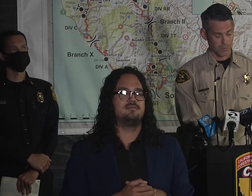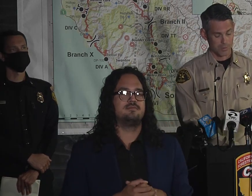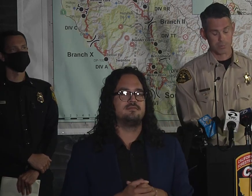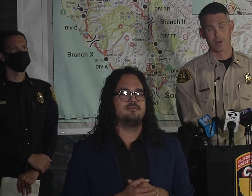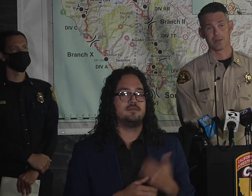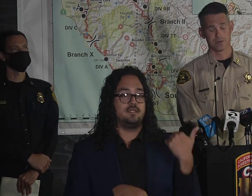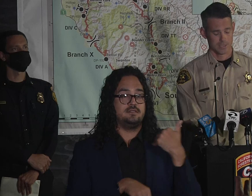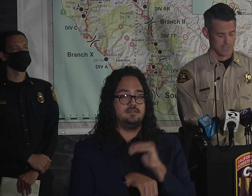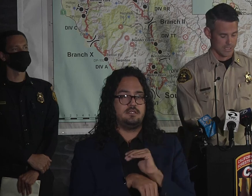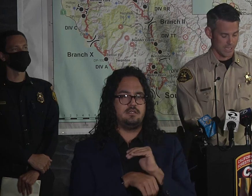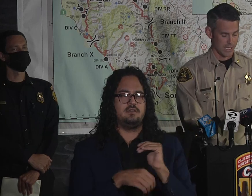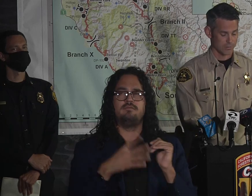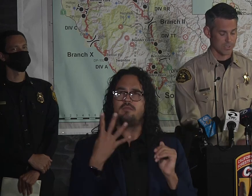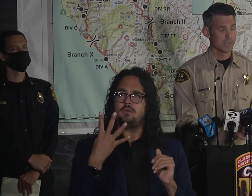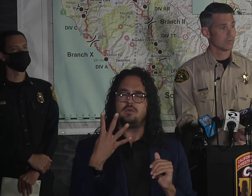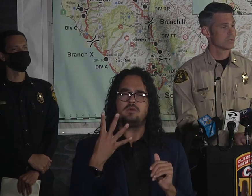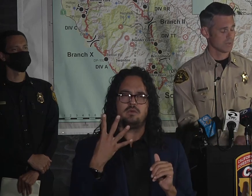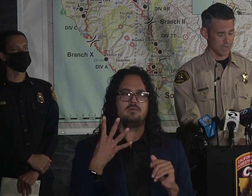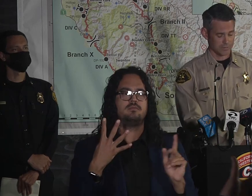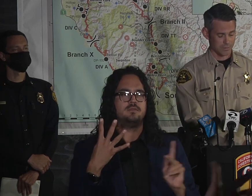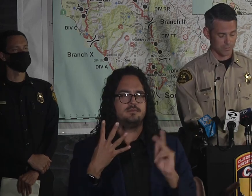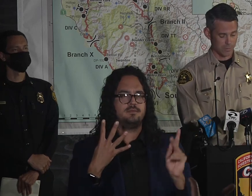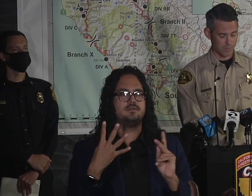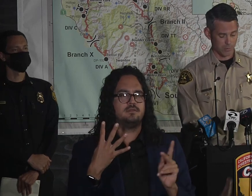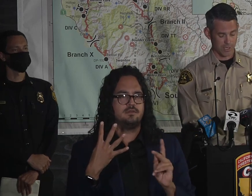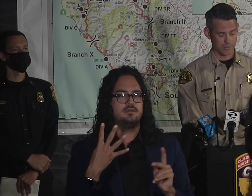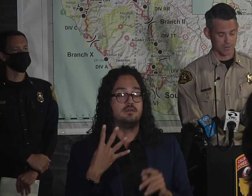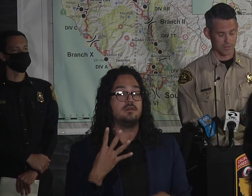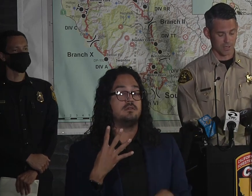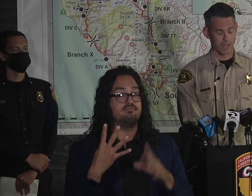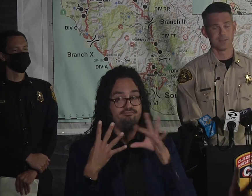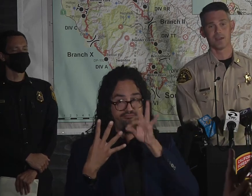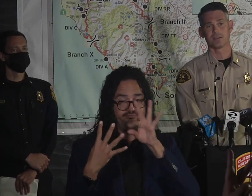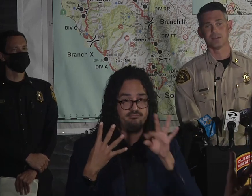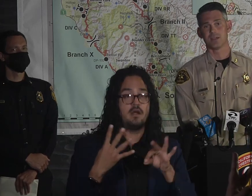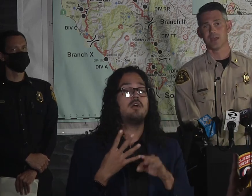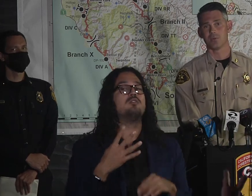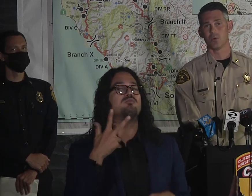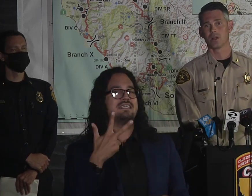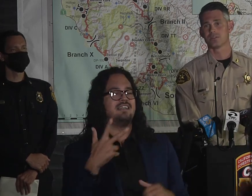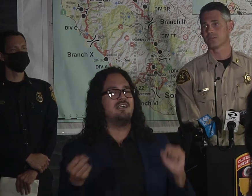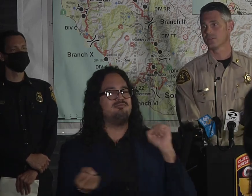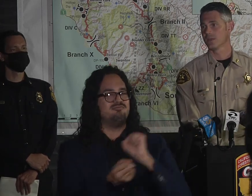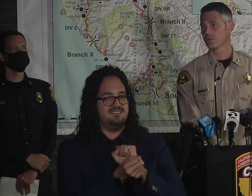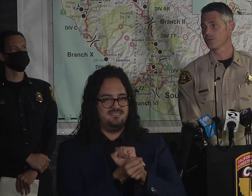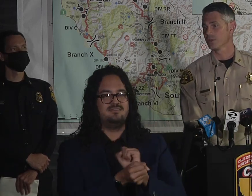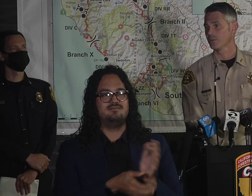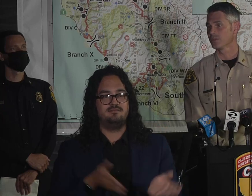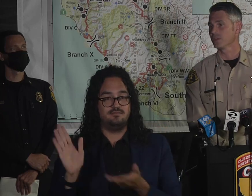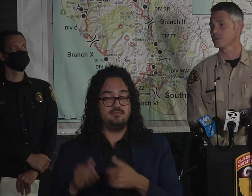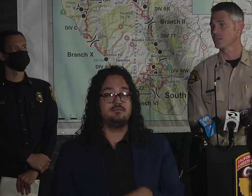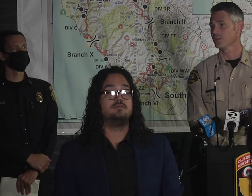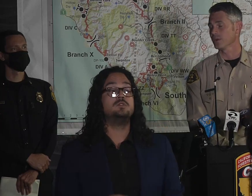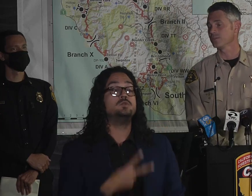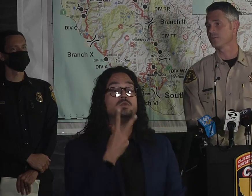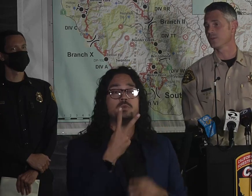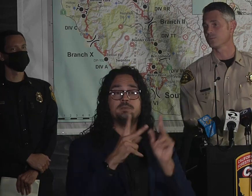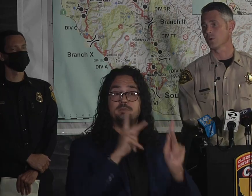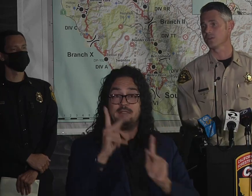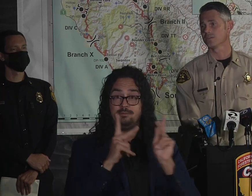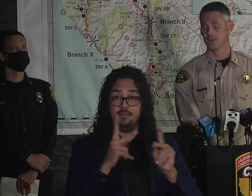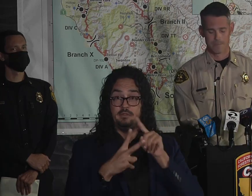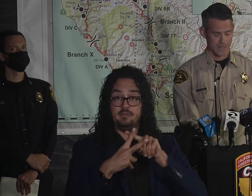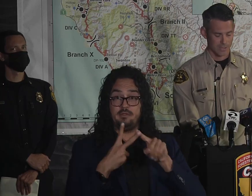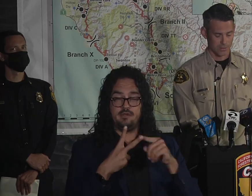or four people rather, three in which we arrested. Two people were arrested, contacted. They had warrants. They were taken to jail, arrested